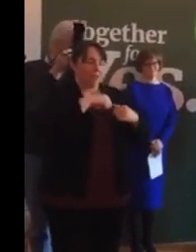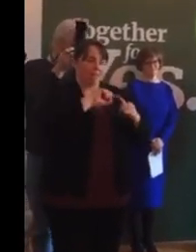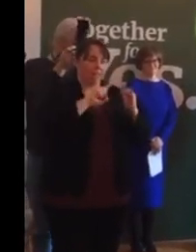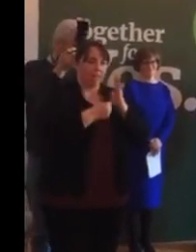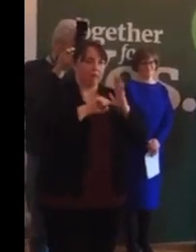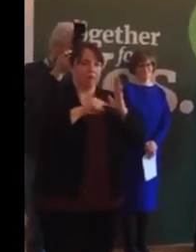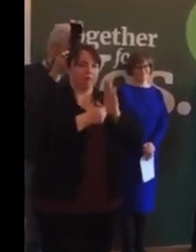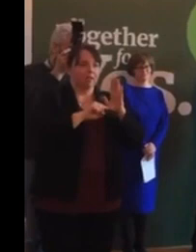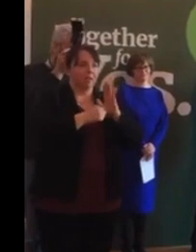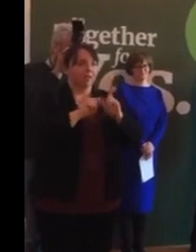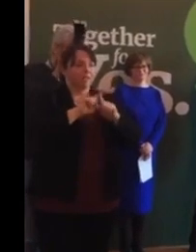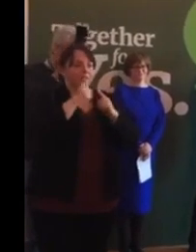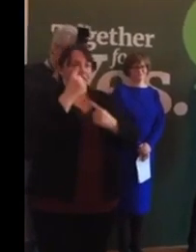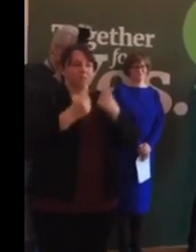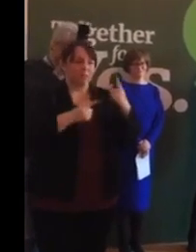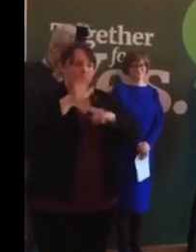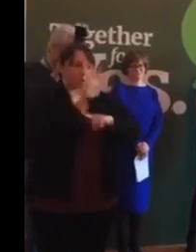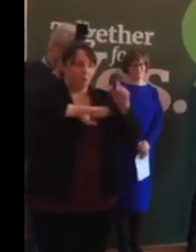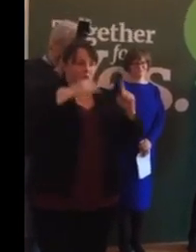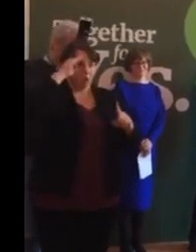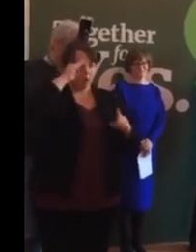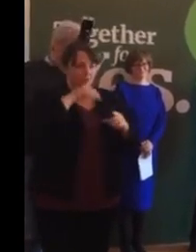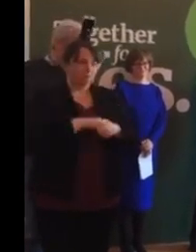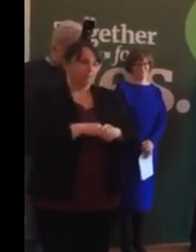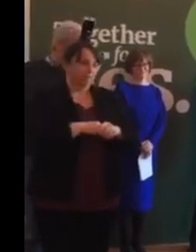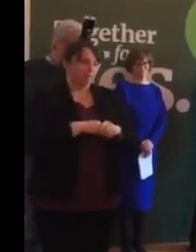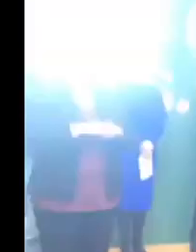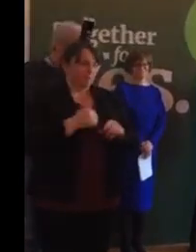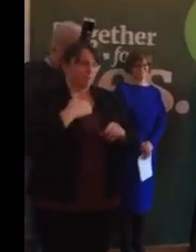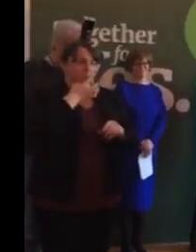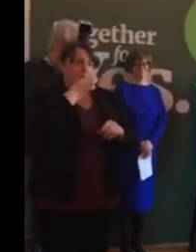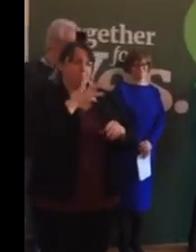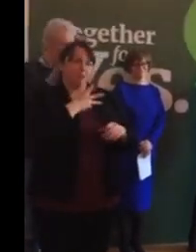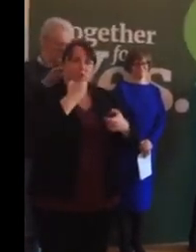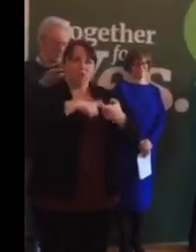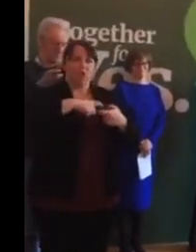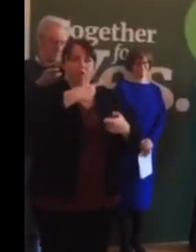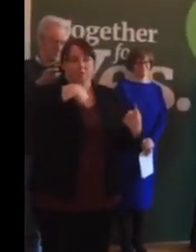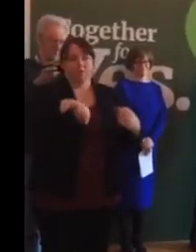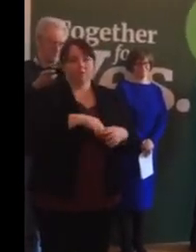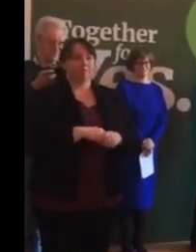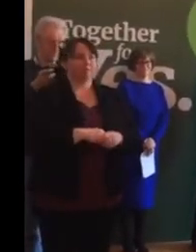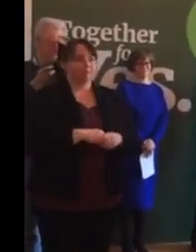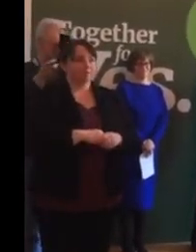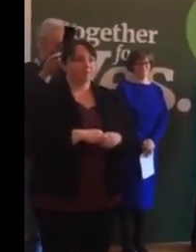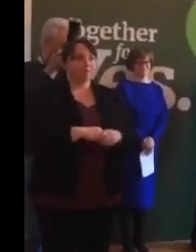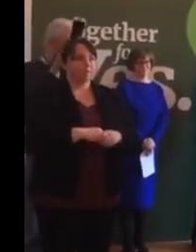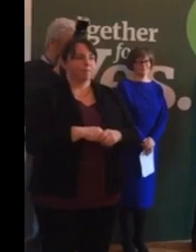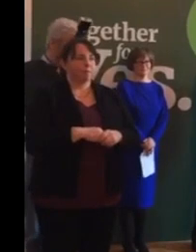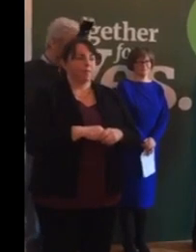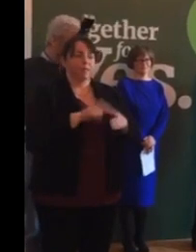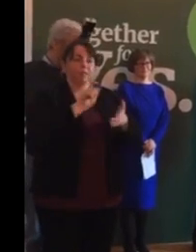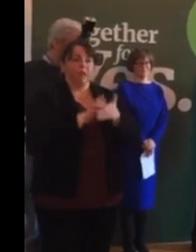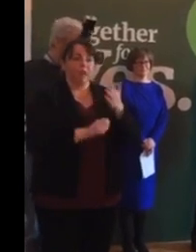individuals all over Ireland and we are asking you to join us. Sign up to Together for Yes on our